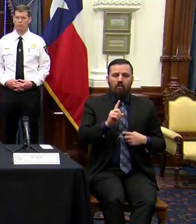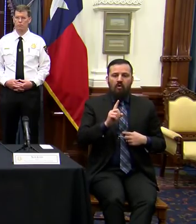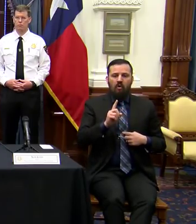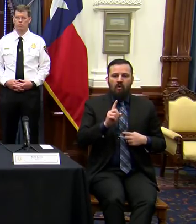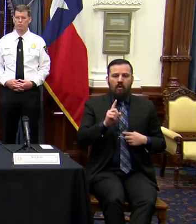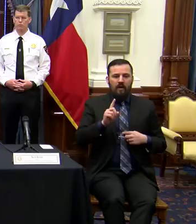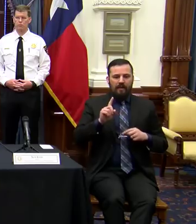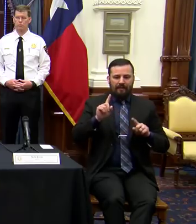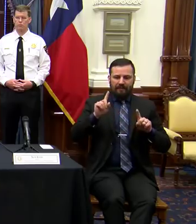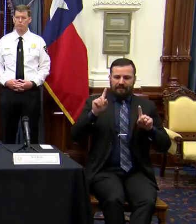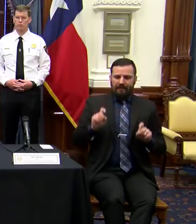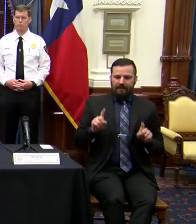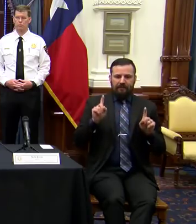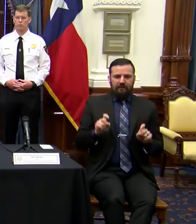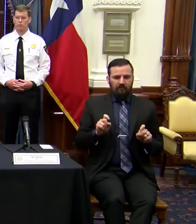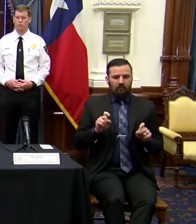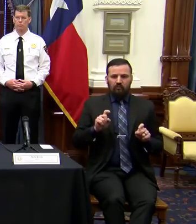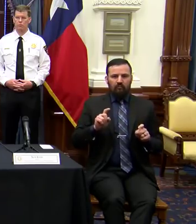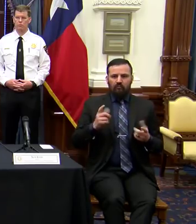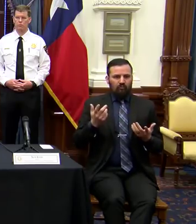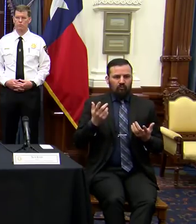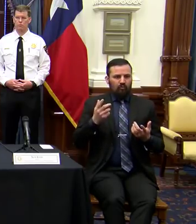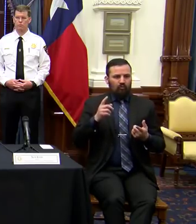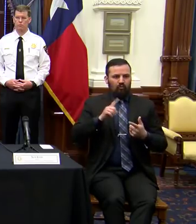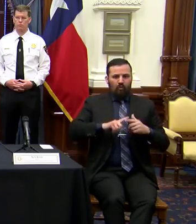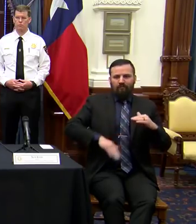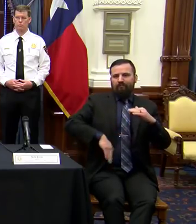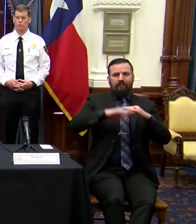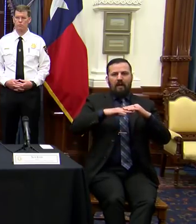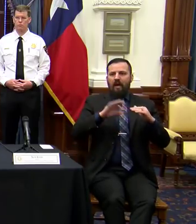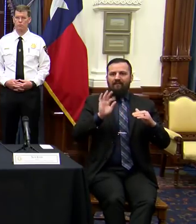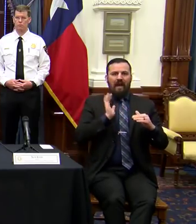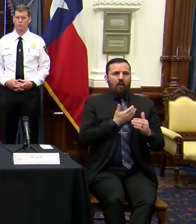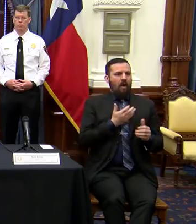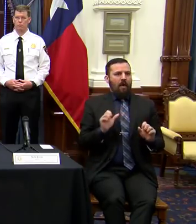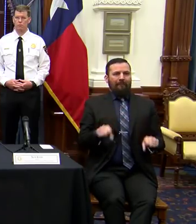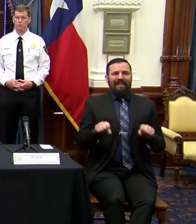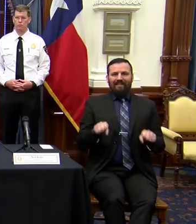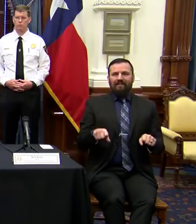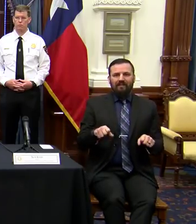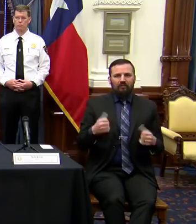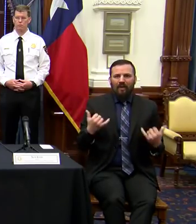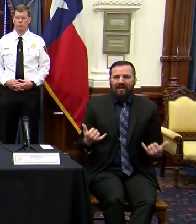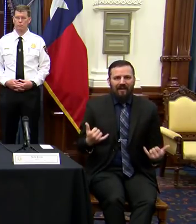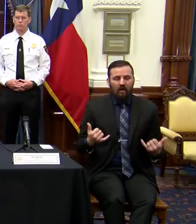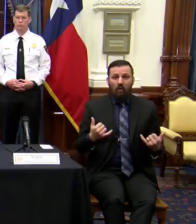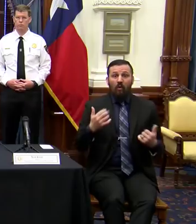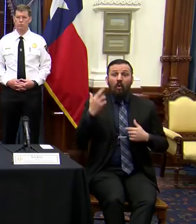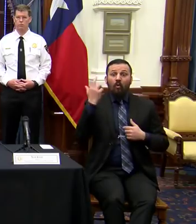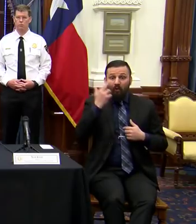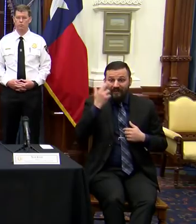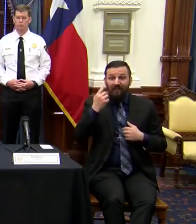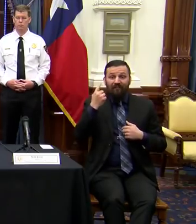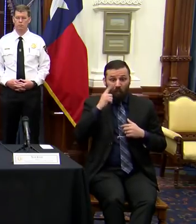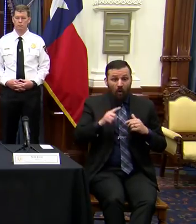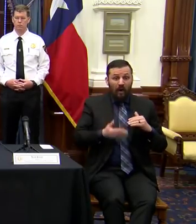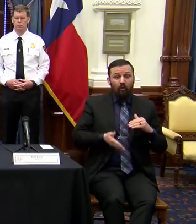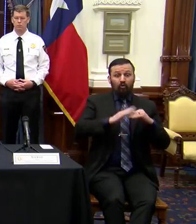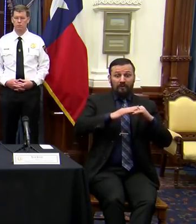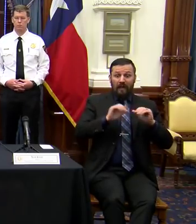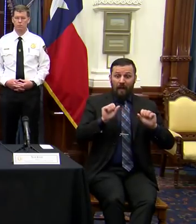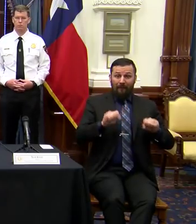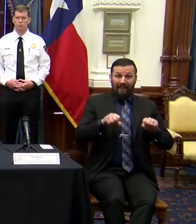to the full extent of testing capabilities at this time. The reason for the increase in testing capabilities